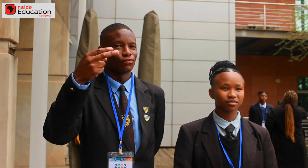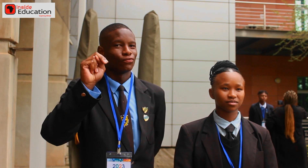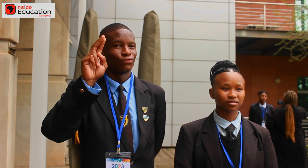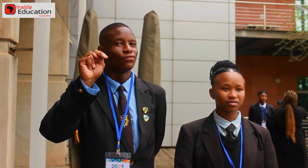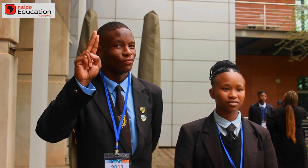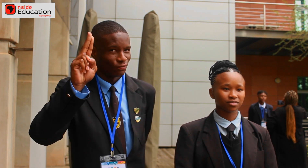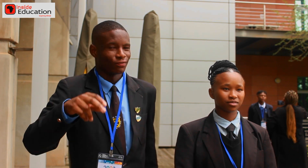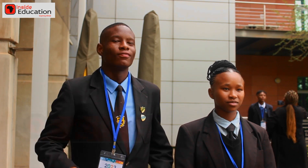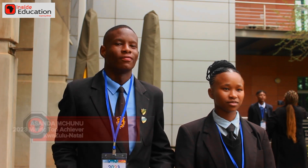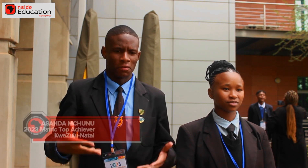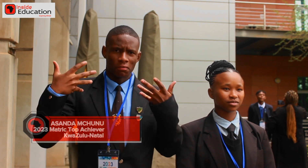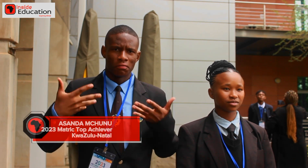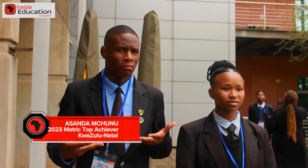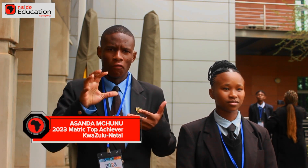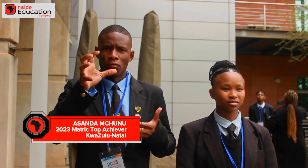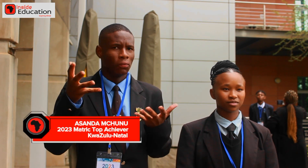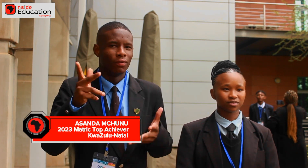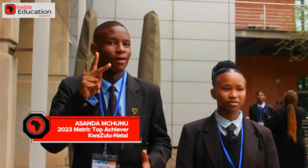My name is Asanda Mituno.